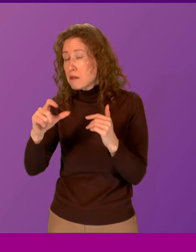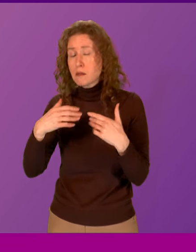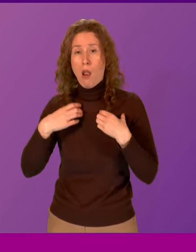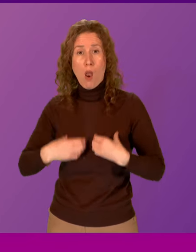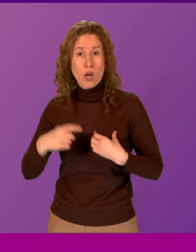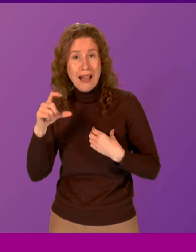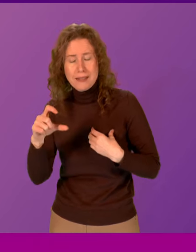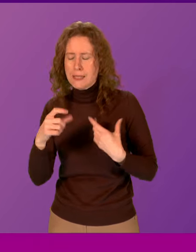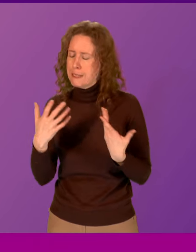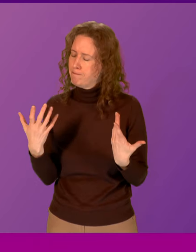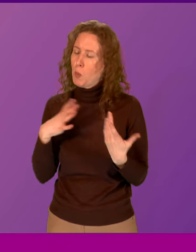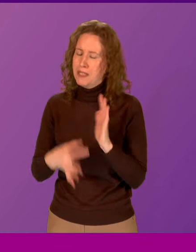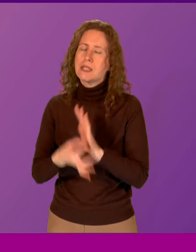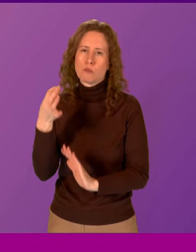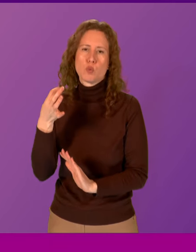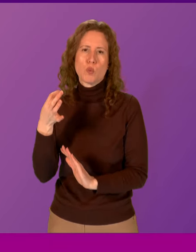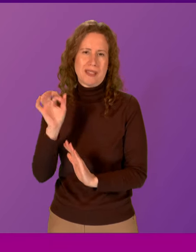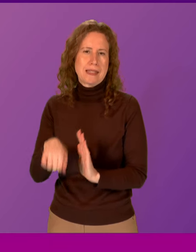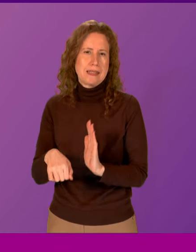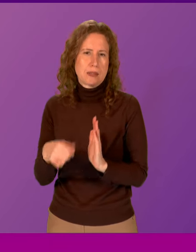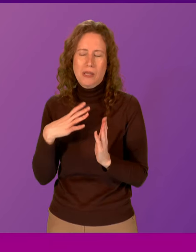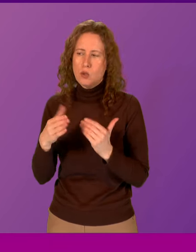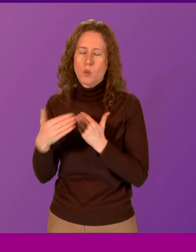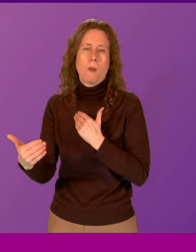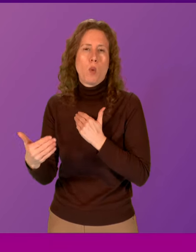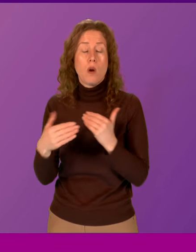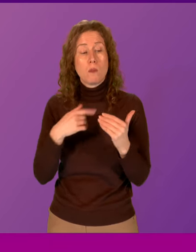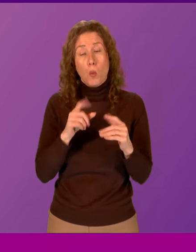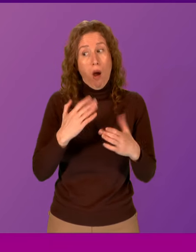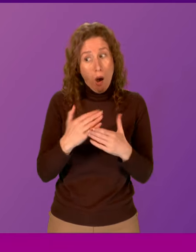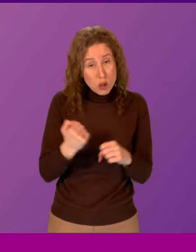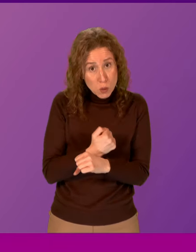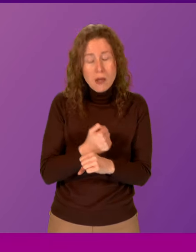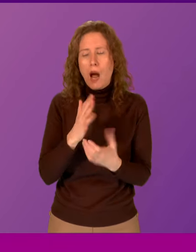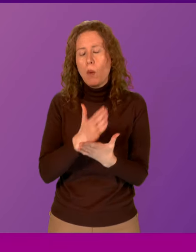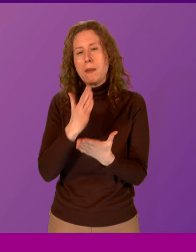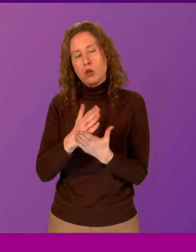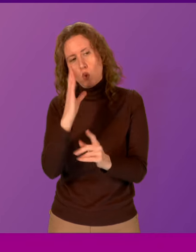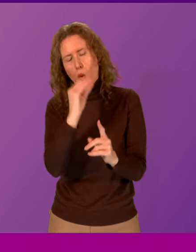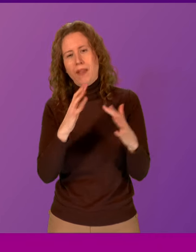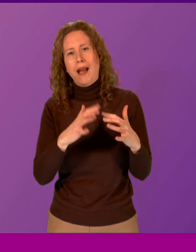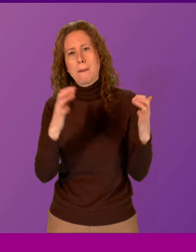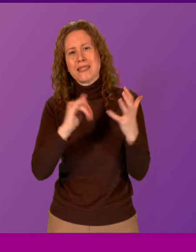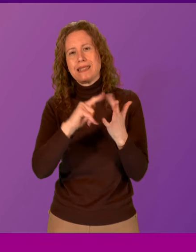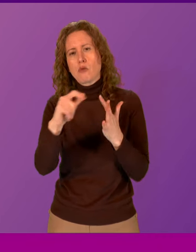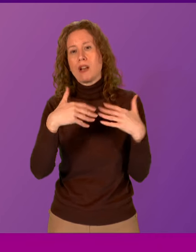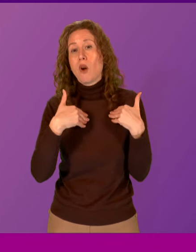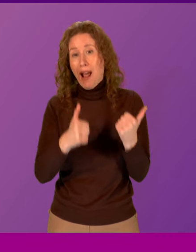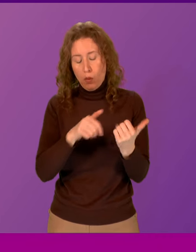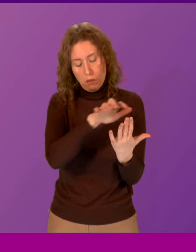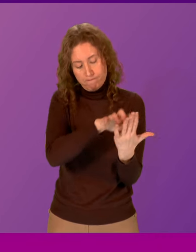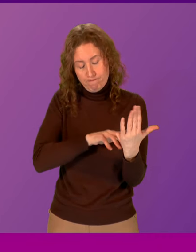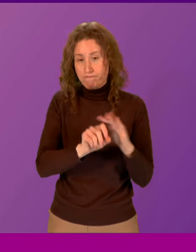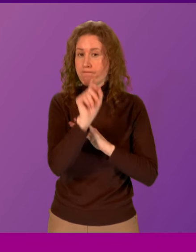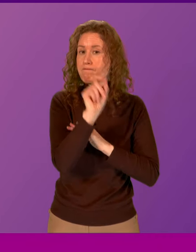cancer, there's still much more for us to do. In relation to what we are doing, I'll make sure the Cabinet Secretary for Health writes in detail to Alexander